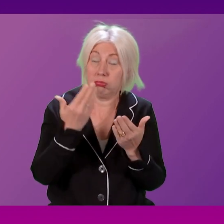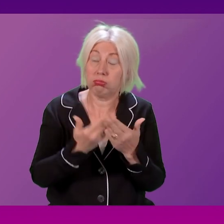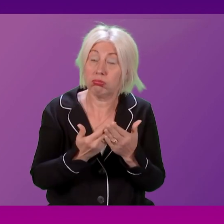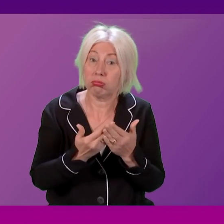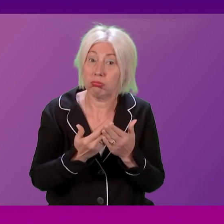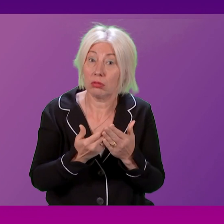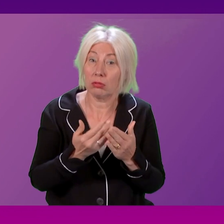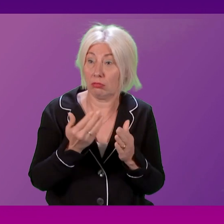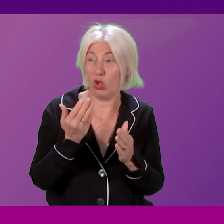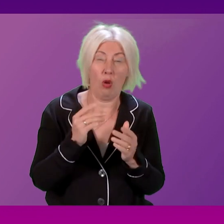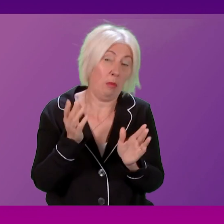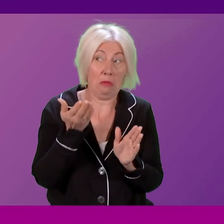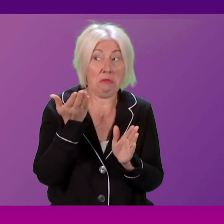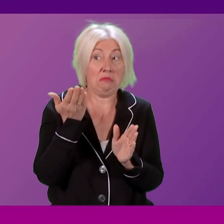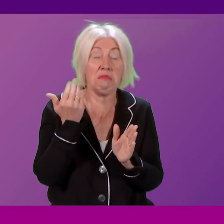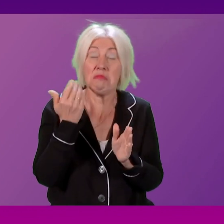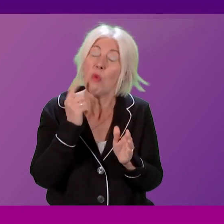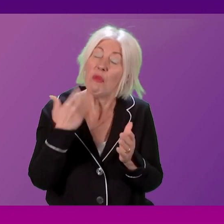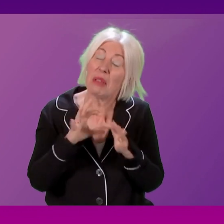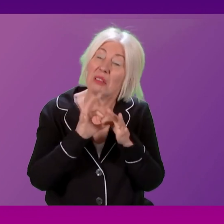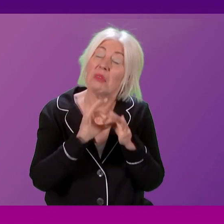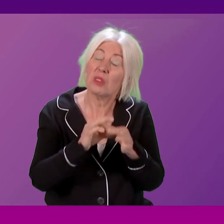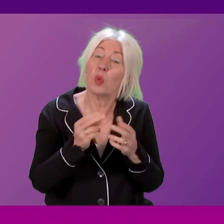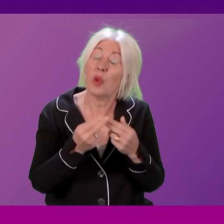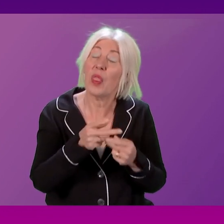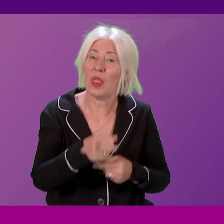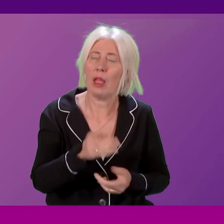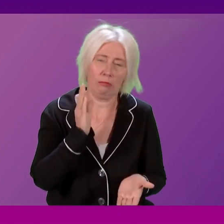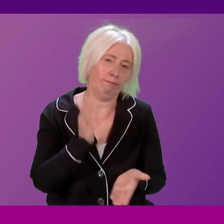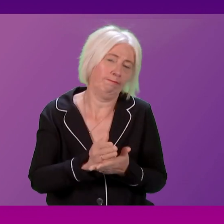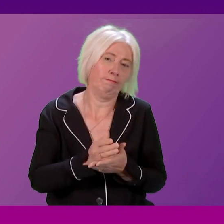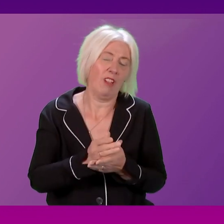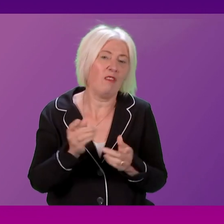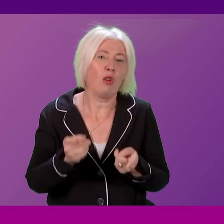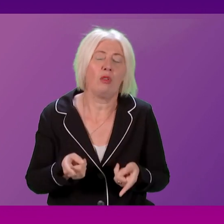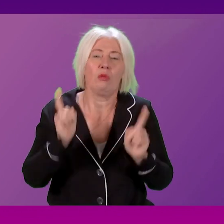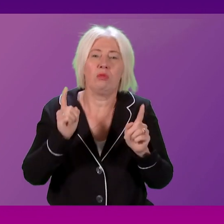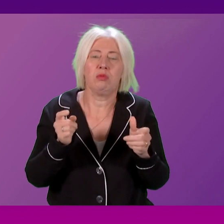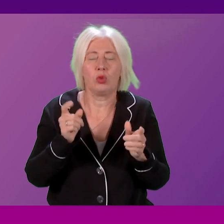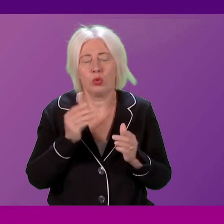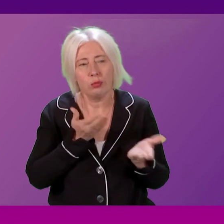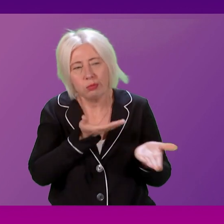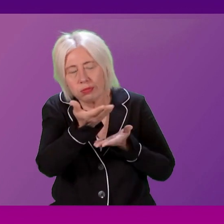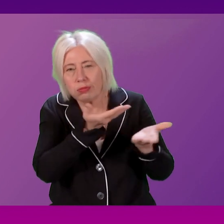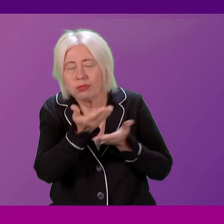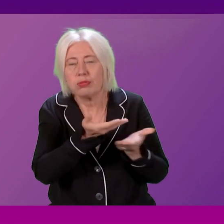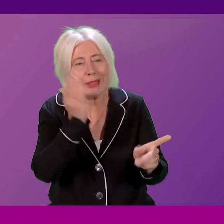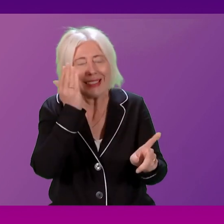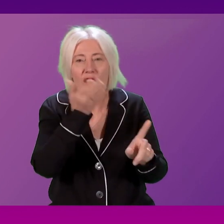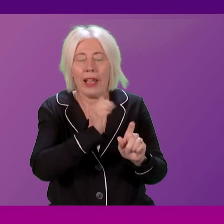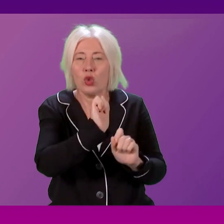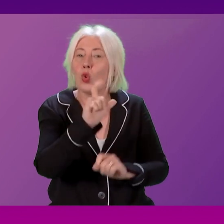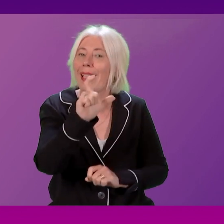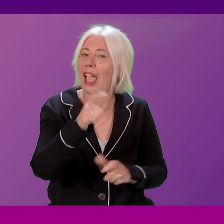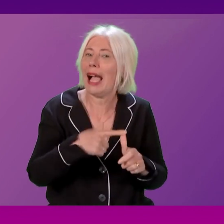course of the last, not just few weeks, but few months. And I'm more than happy for the Cabinet Secretary to speak, of course, speak directly to